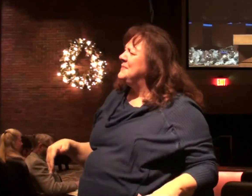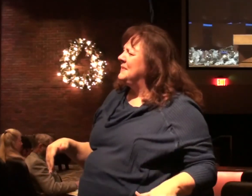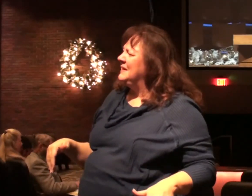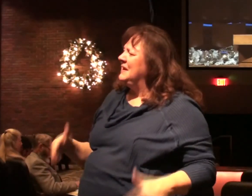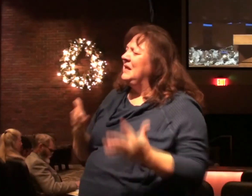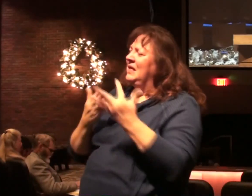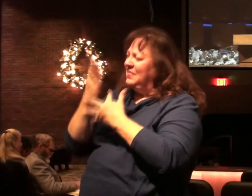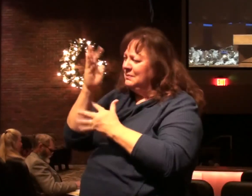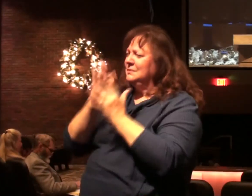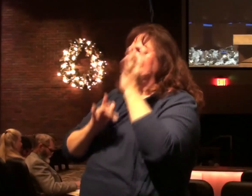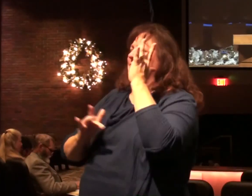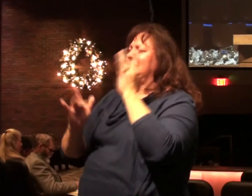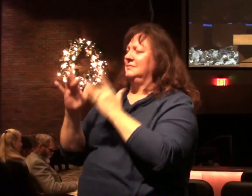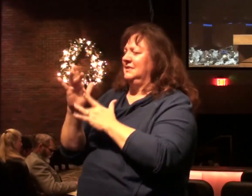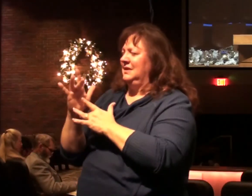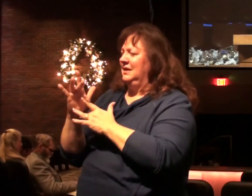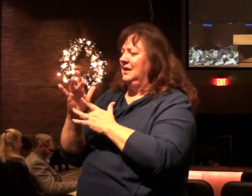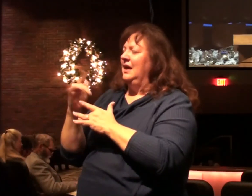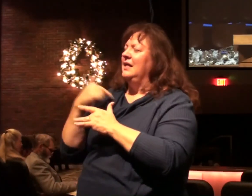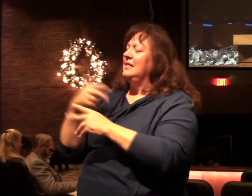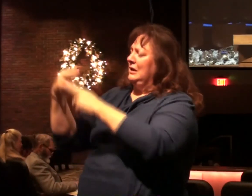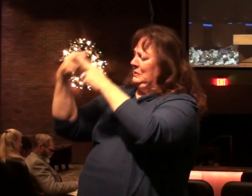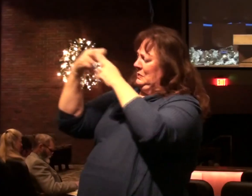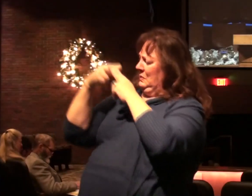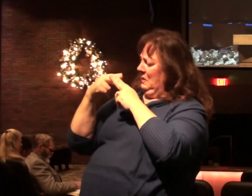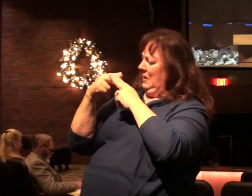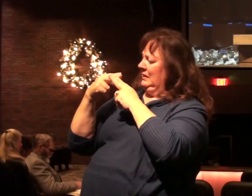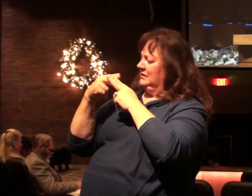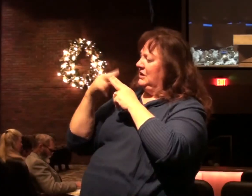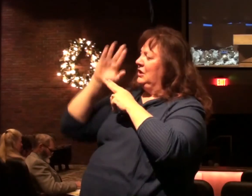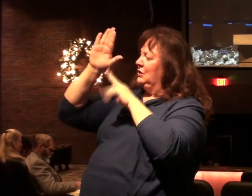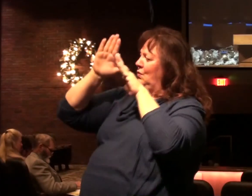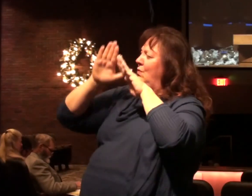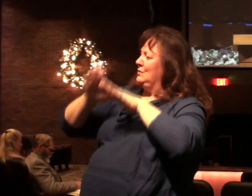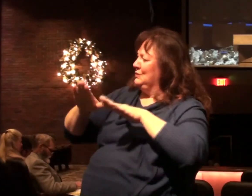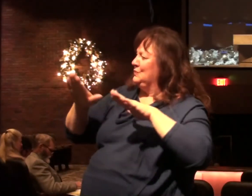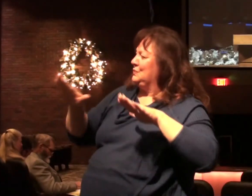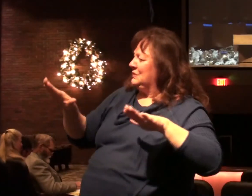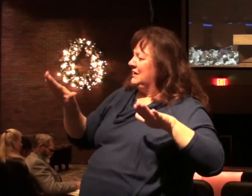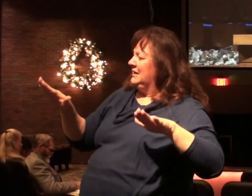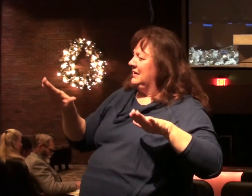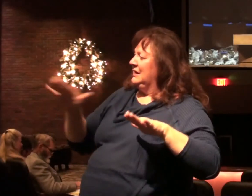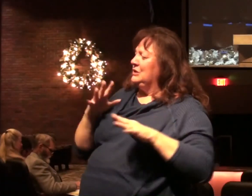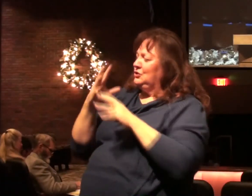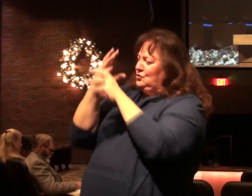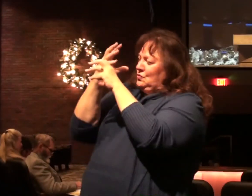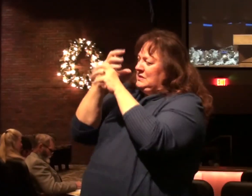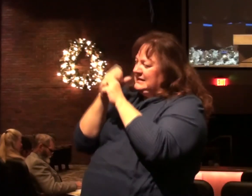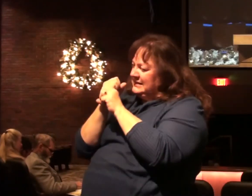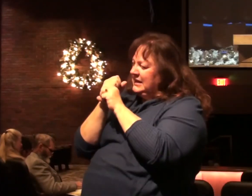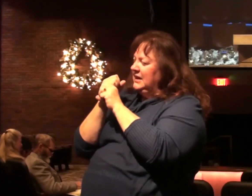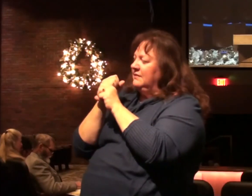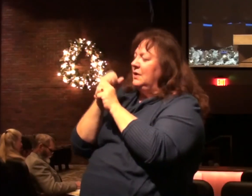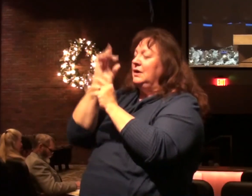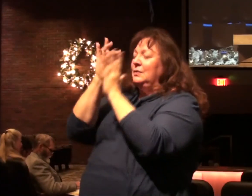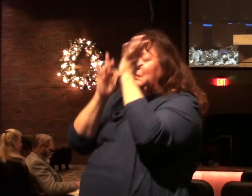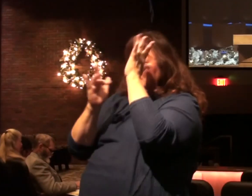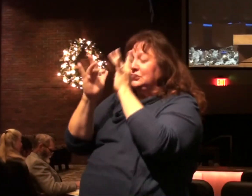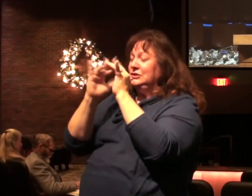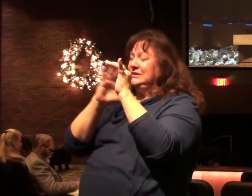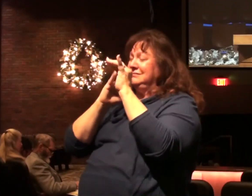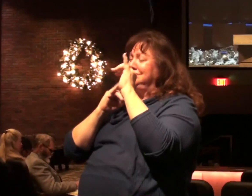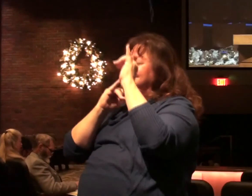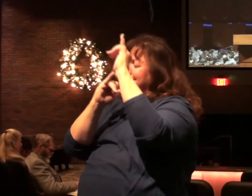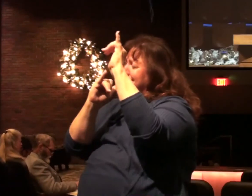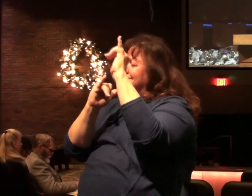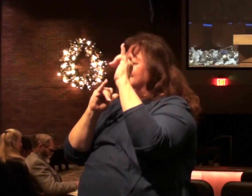through Christ to be able to be called sons of the living God, heirs and co-heirs with Jesus Christ,